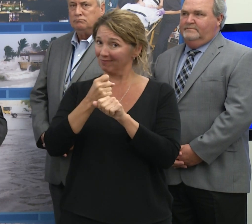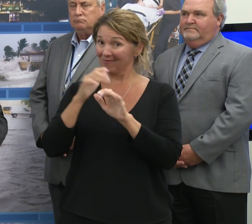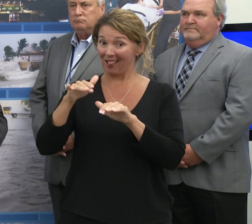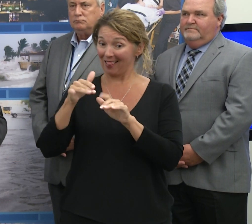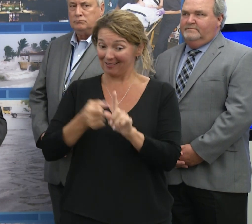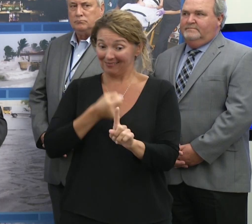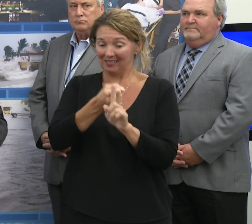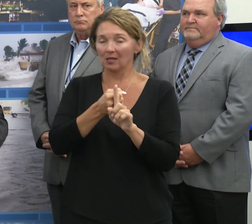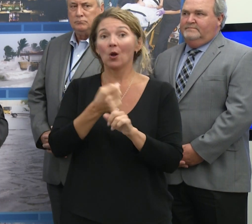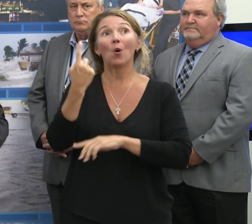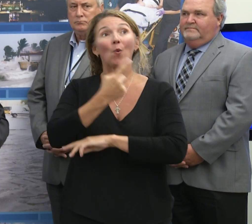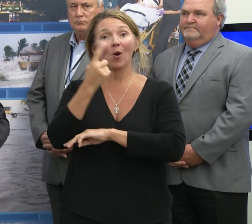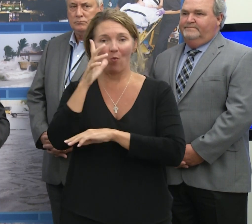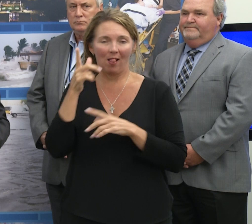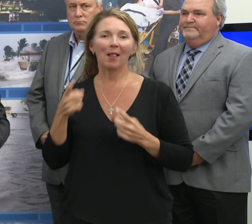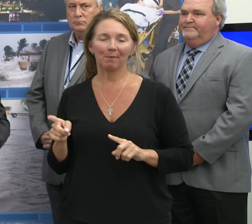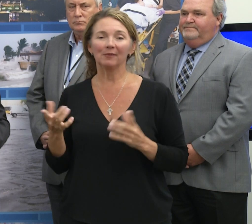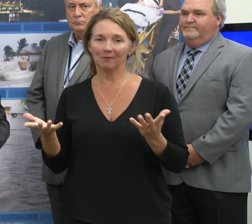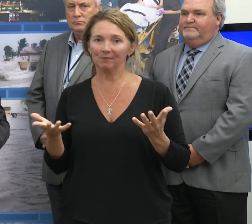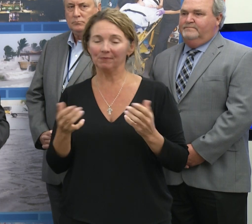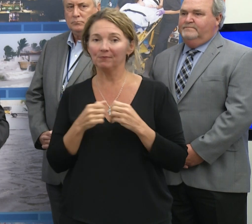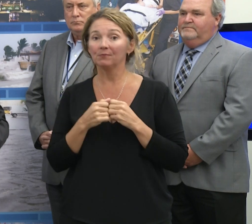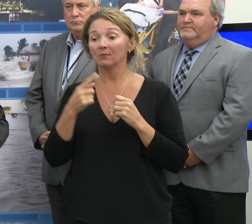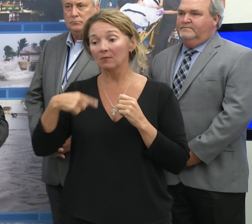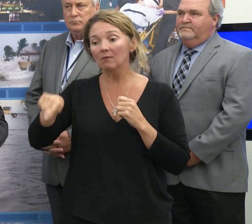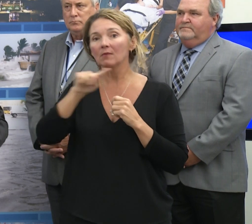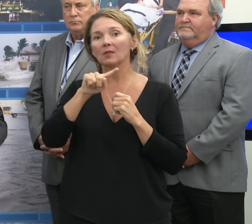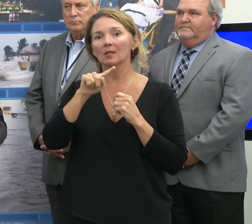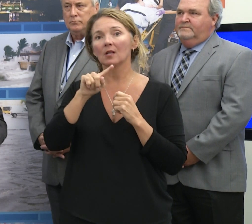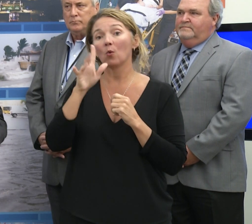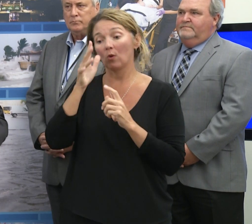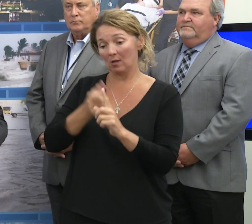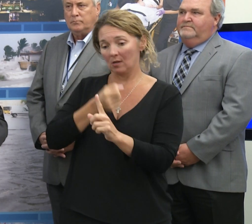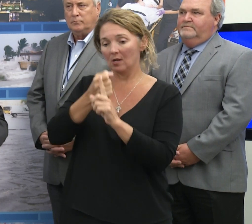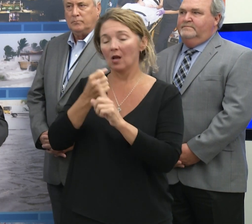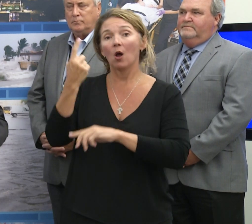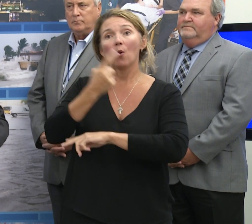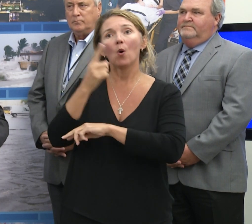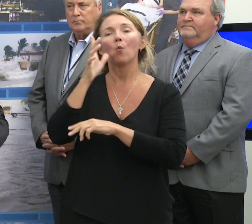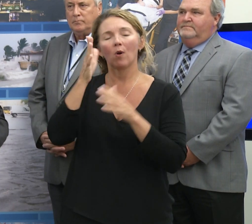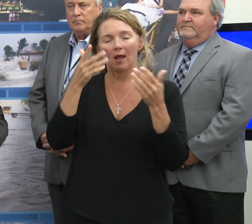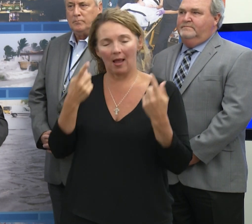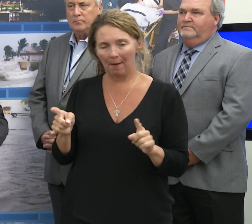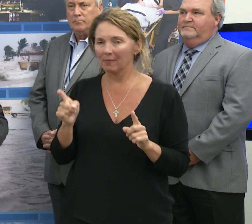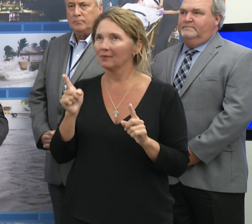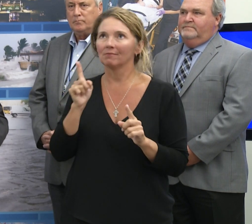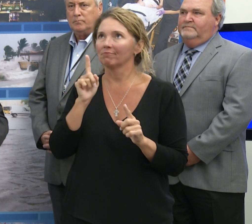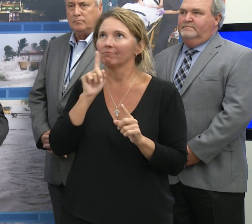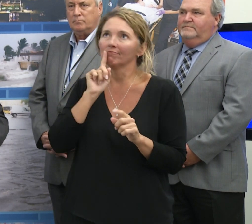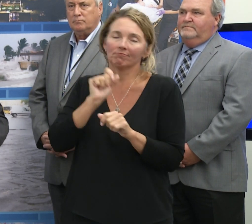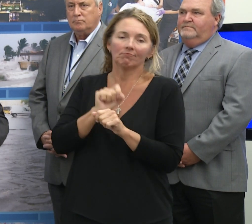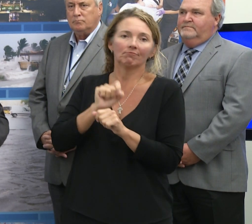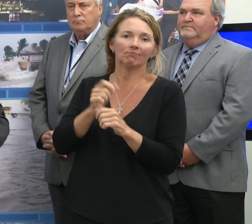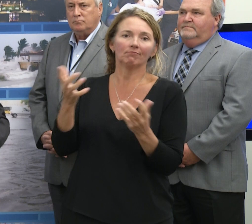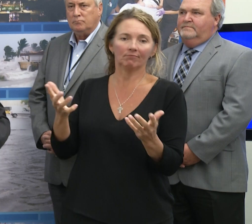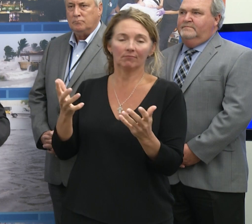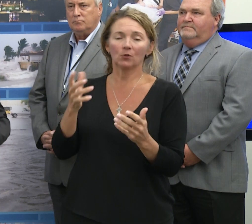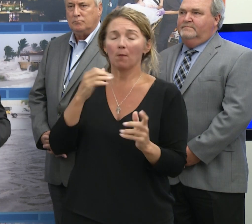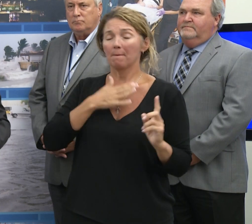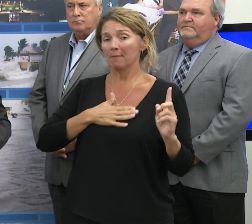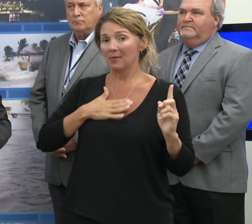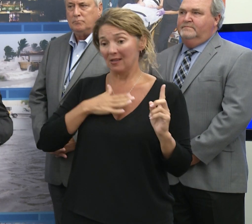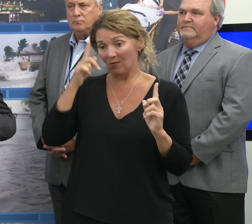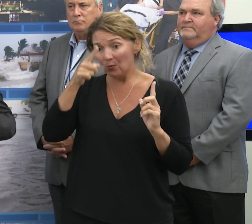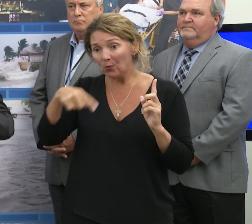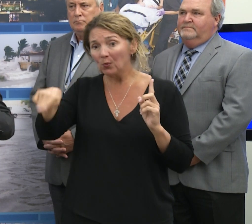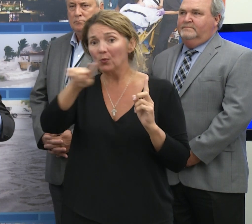our day will come. We will take a direct hit at some point. It is inevitable. And so for